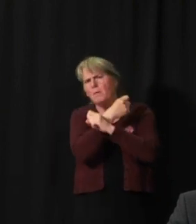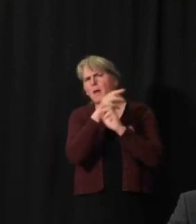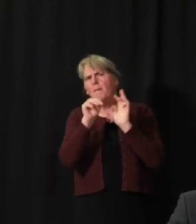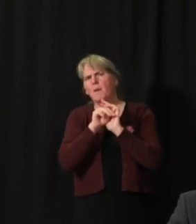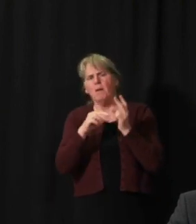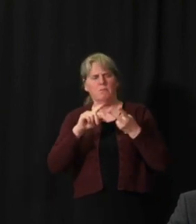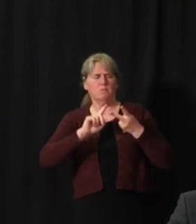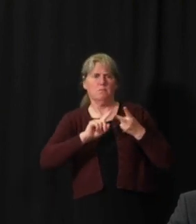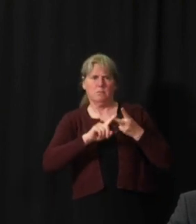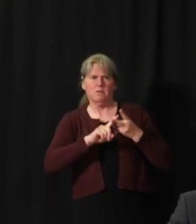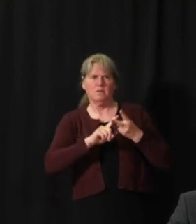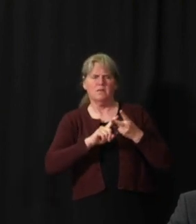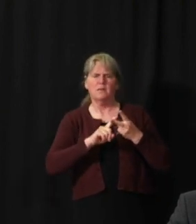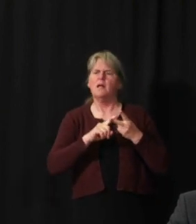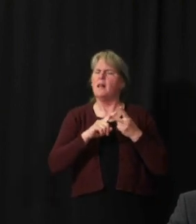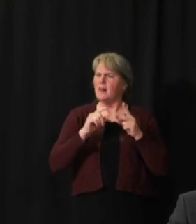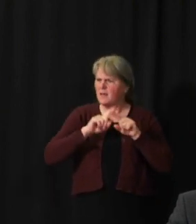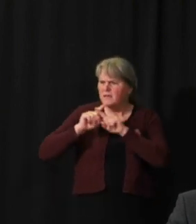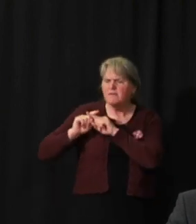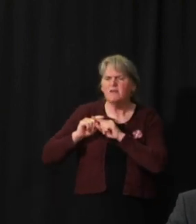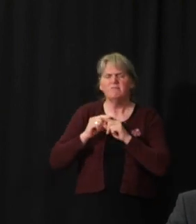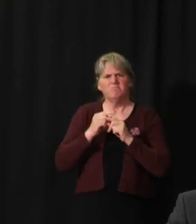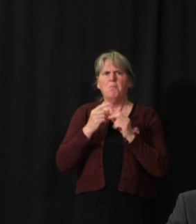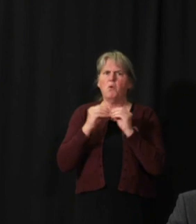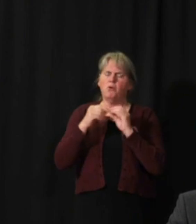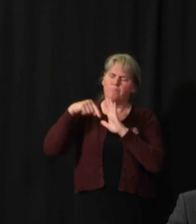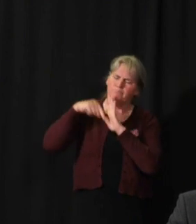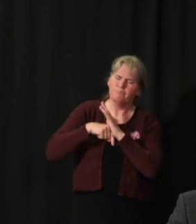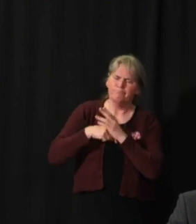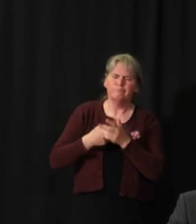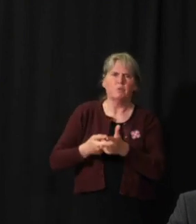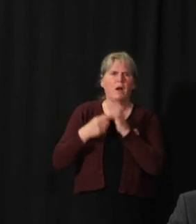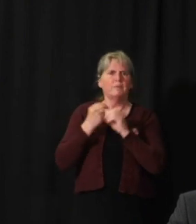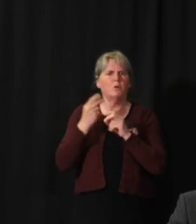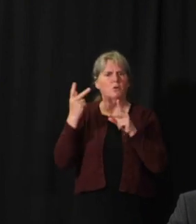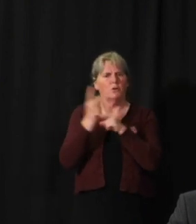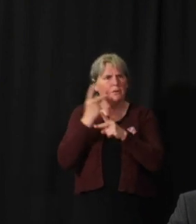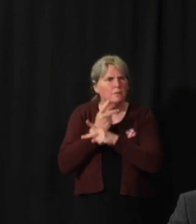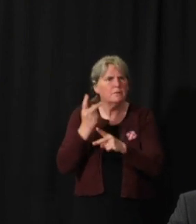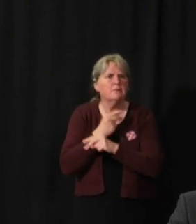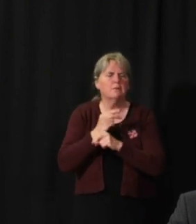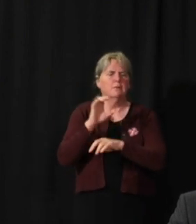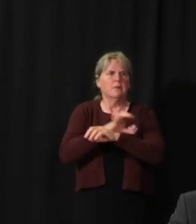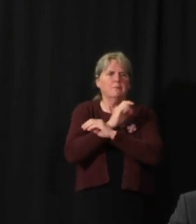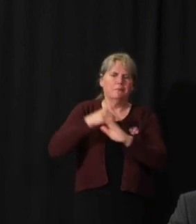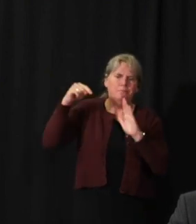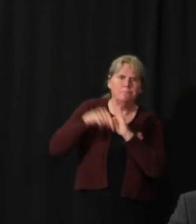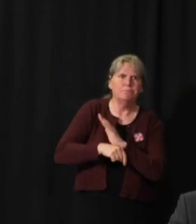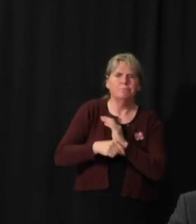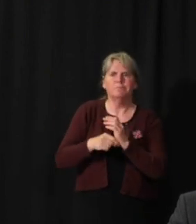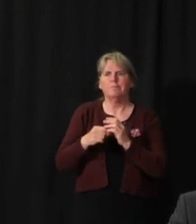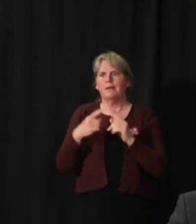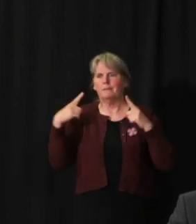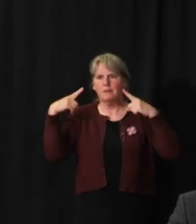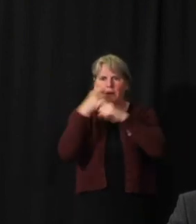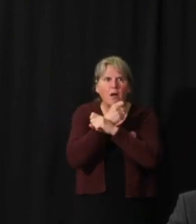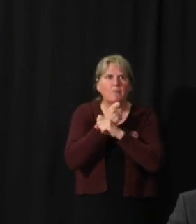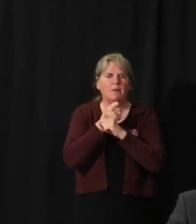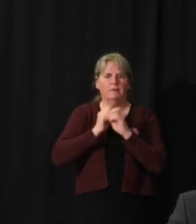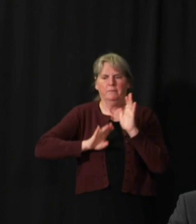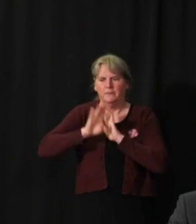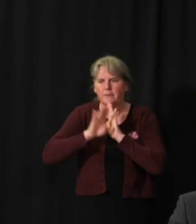They need a lot more computational power. They're much more difficult and complex to develop and to validate.